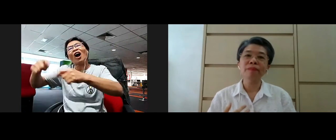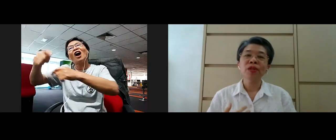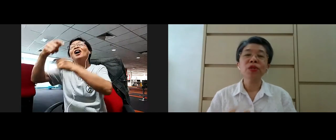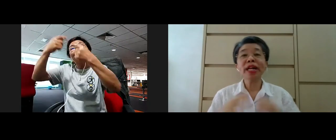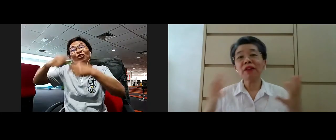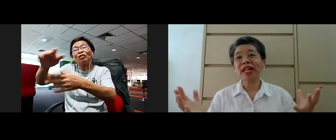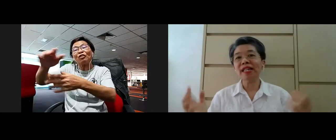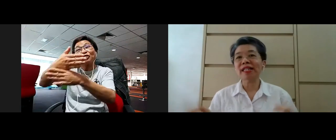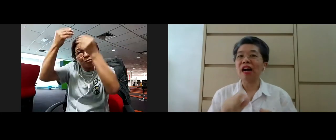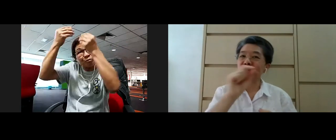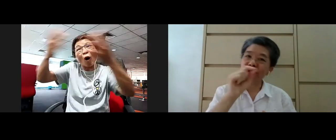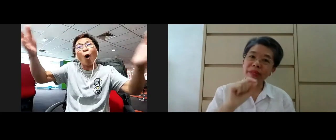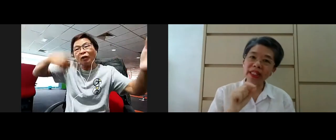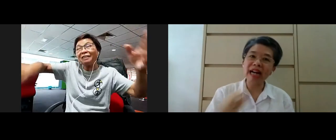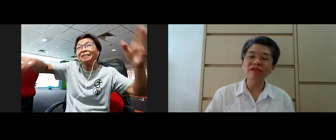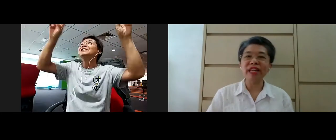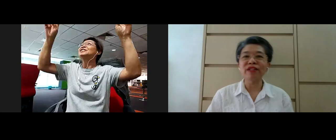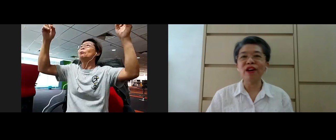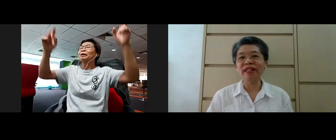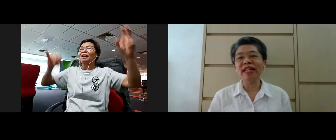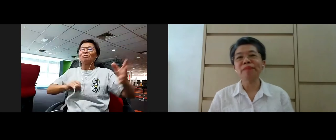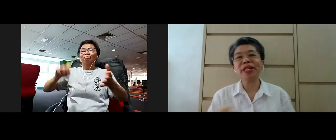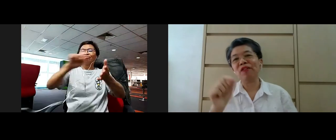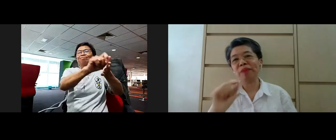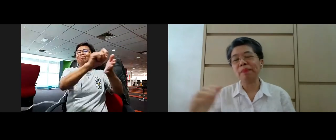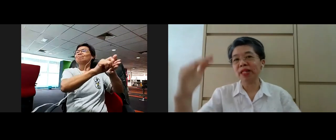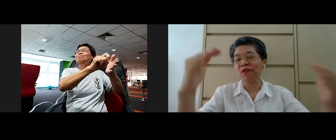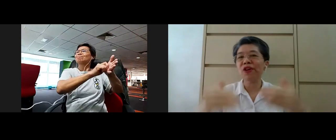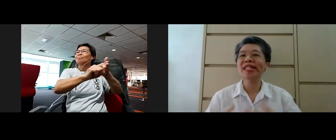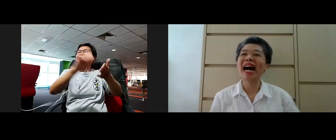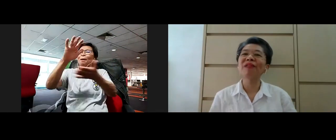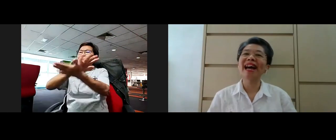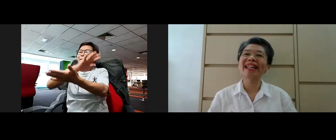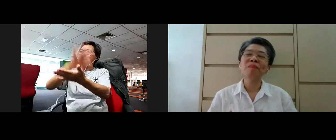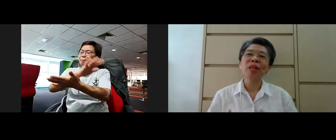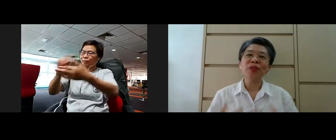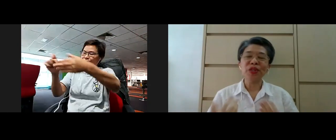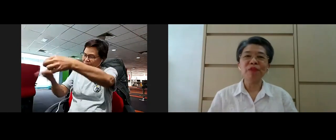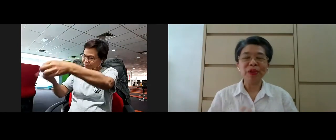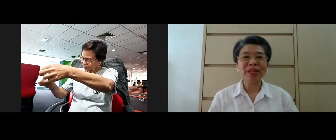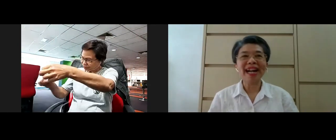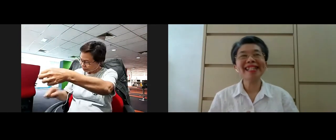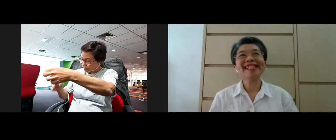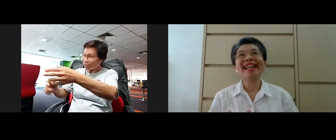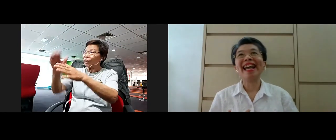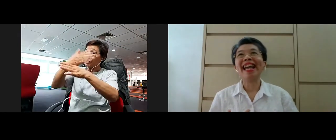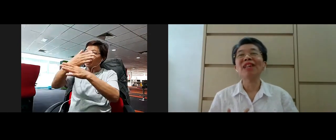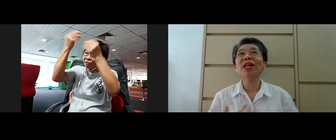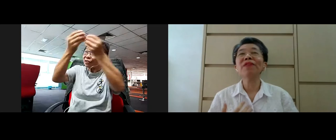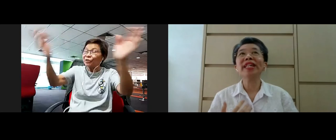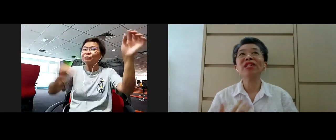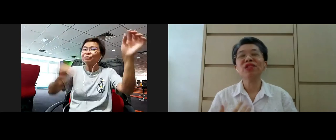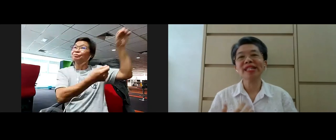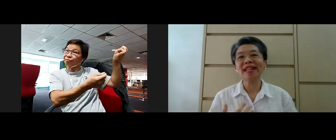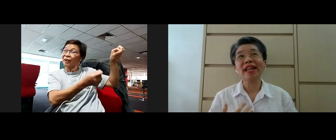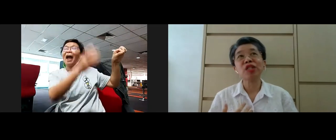topic. So what I've done is that I've scribbled down, you know, on a piece of paper, of course, the outline to share with you guys. And